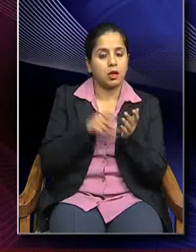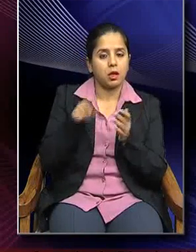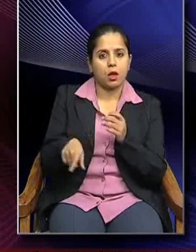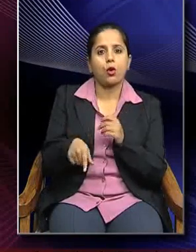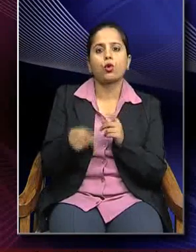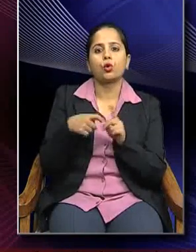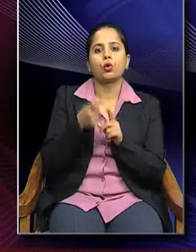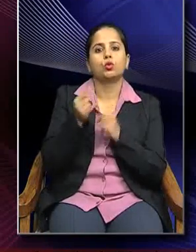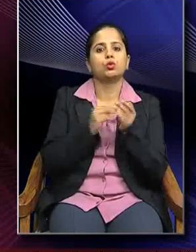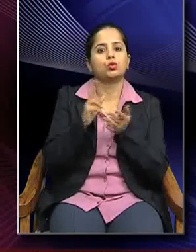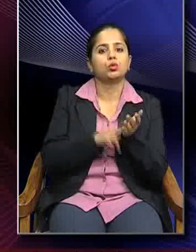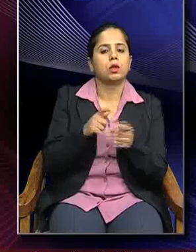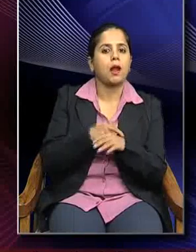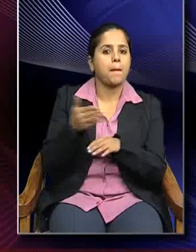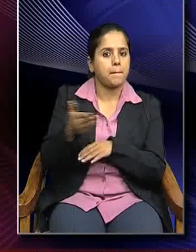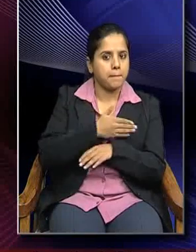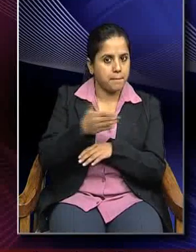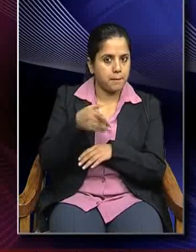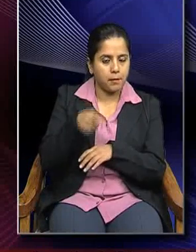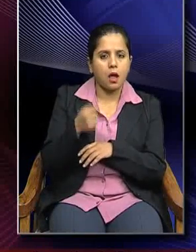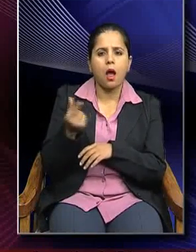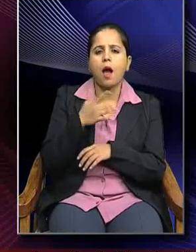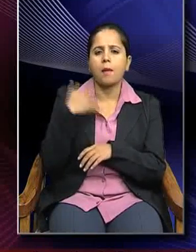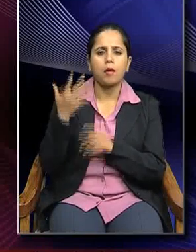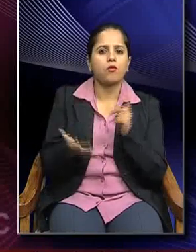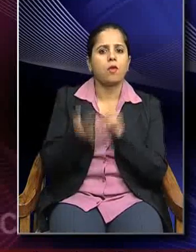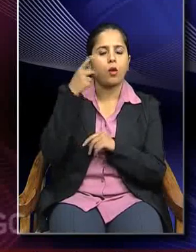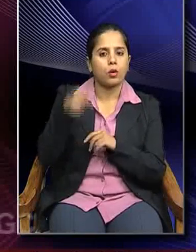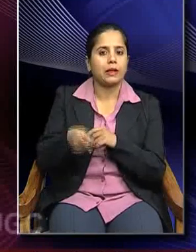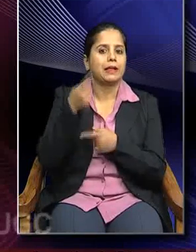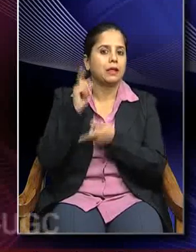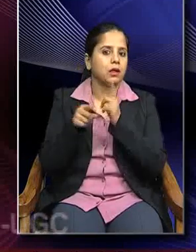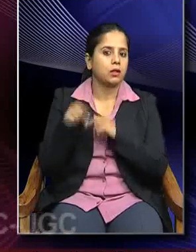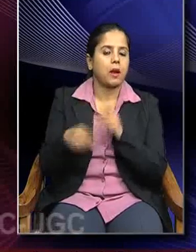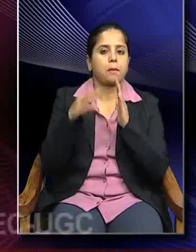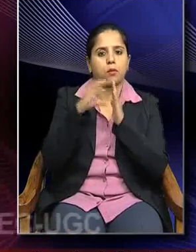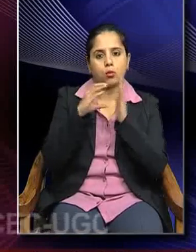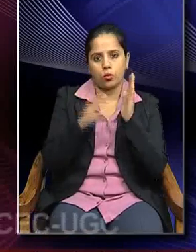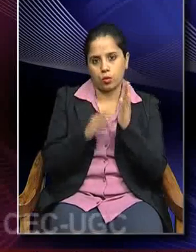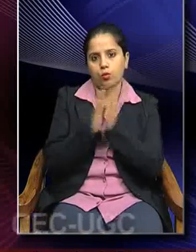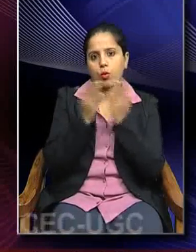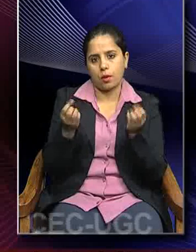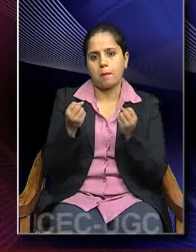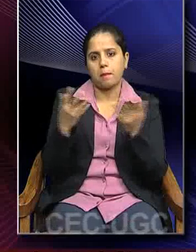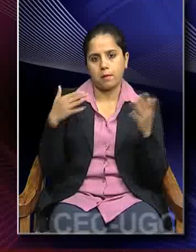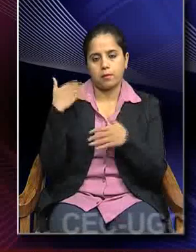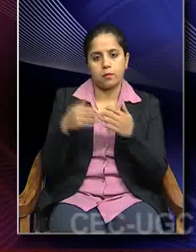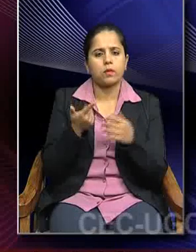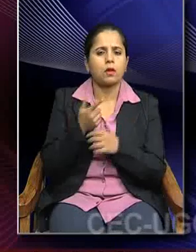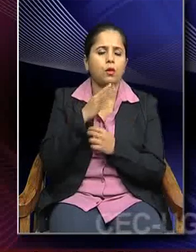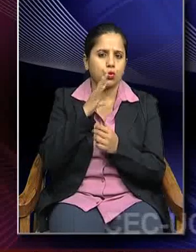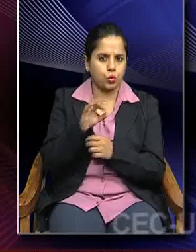that is usually found in history text books and so forth. So, definitely